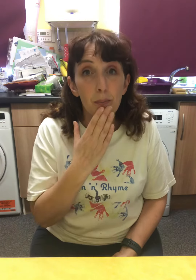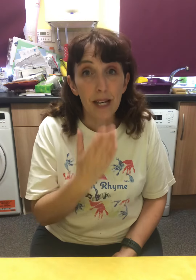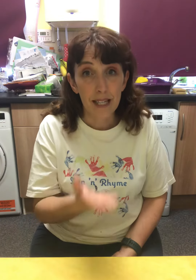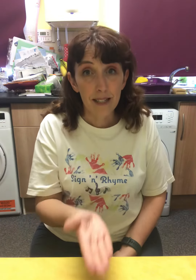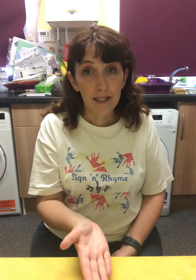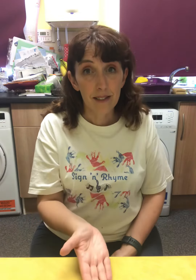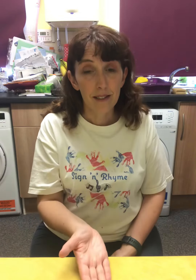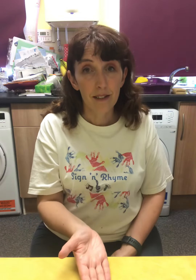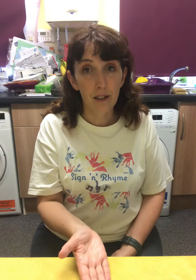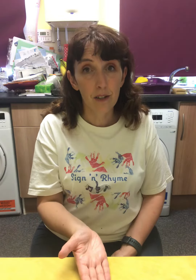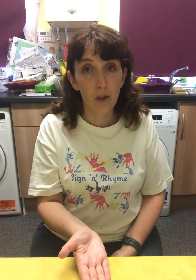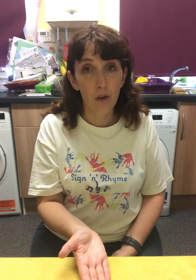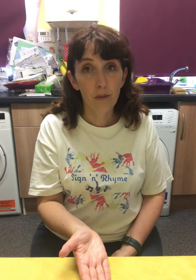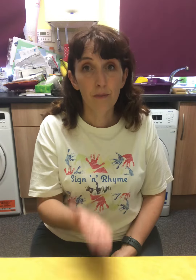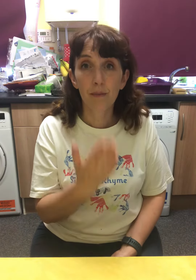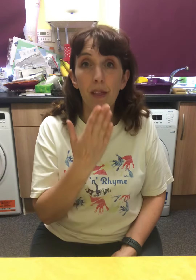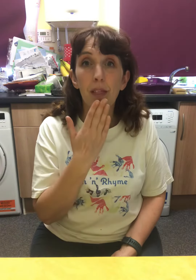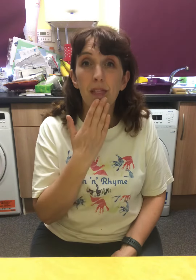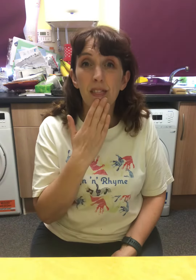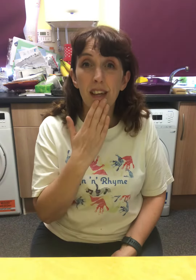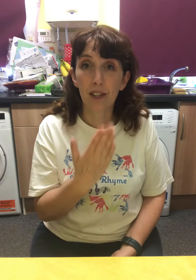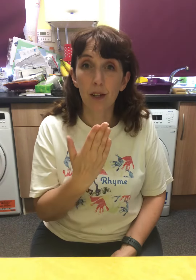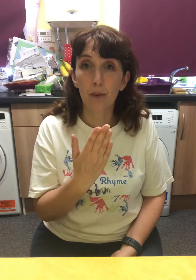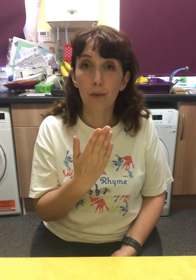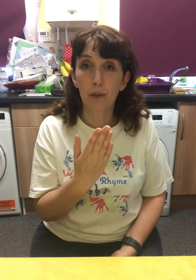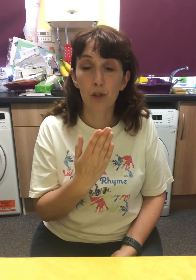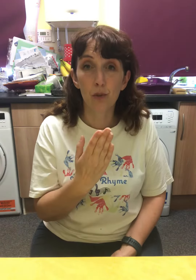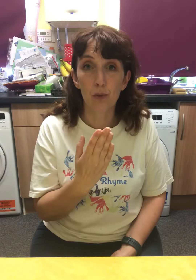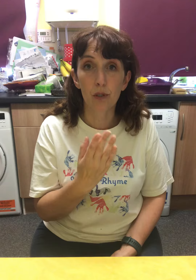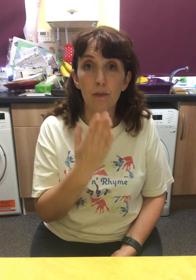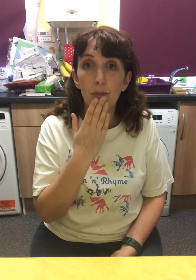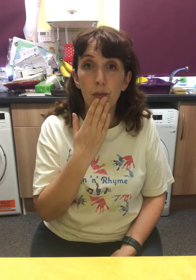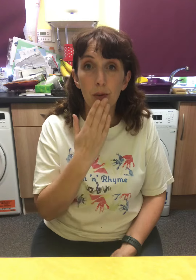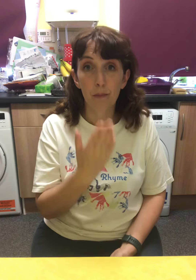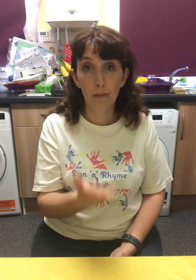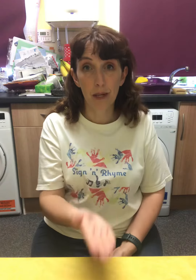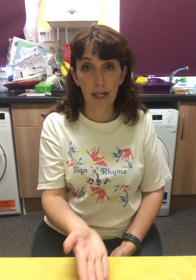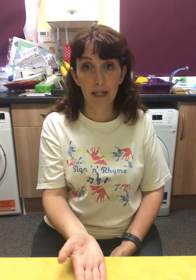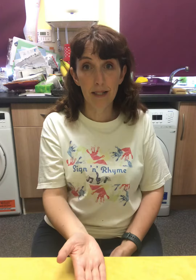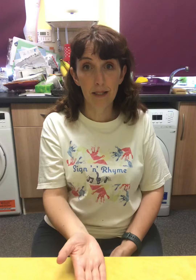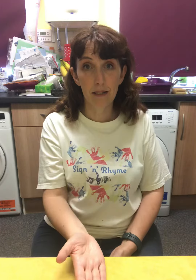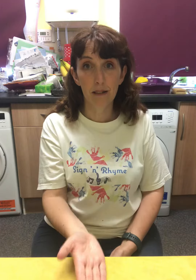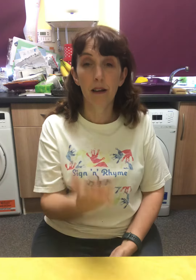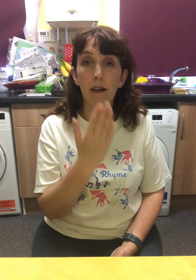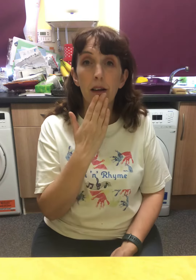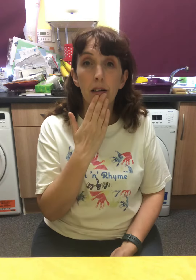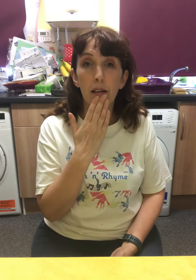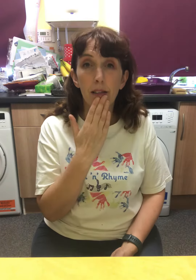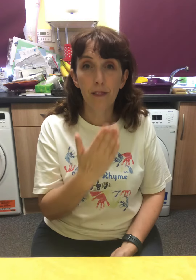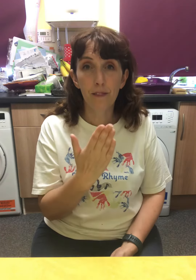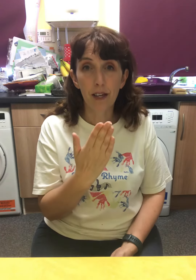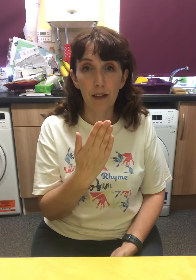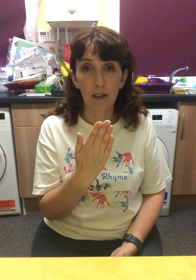PLEASE. Nice and long. THANK YOU is short. PLEASE. THANK YOU.